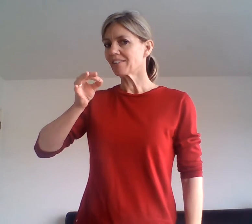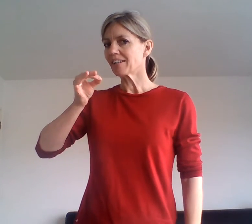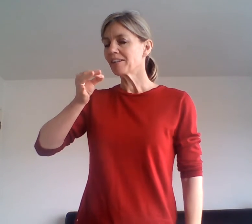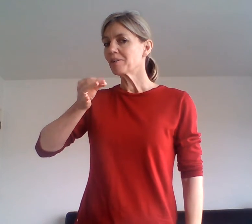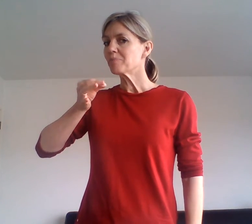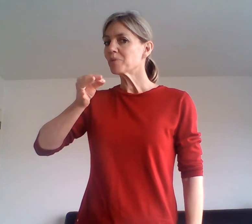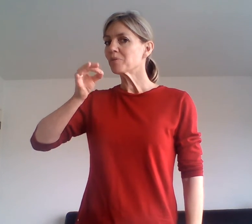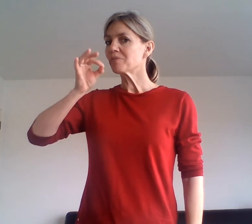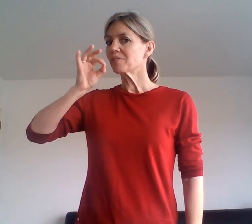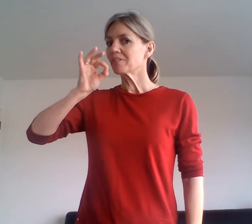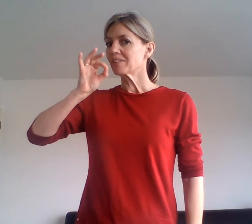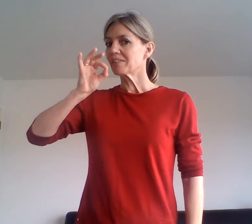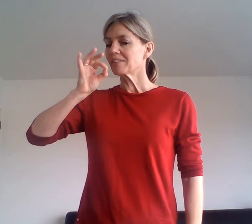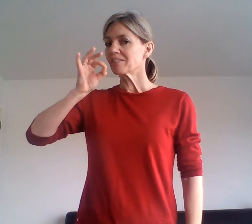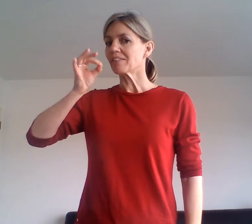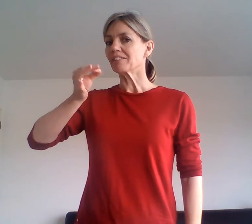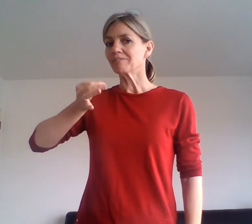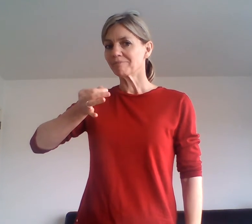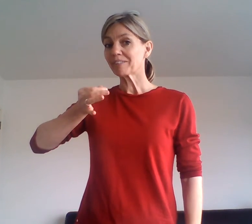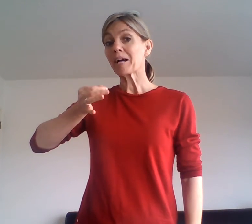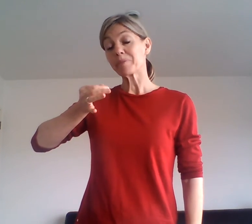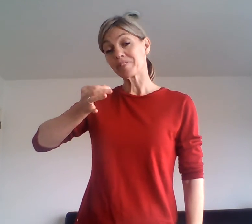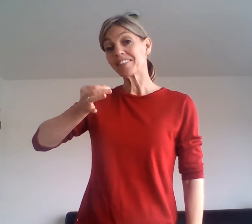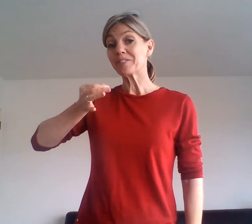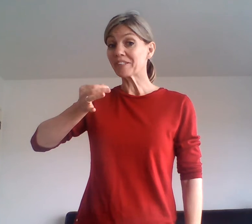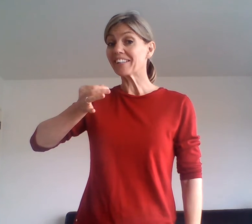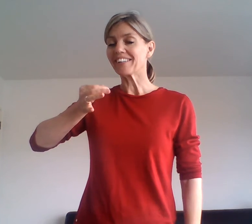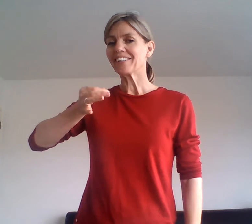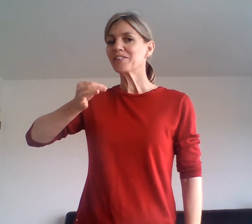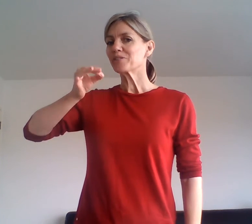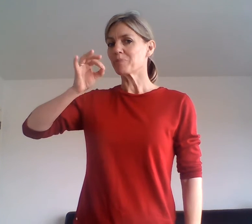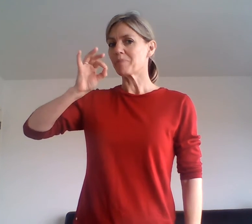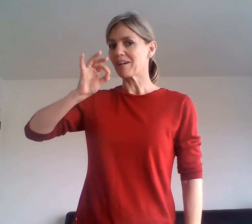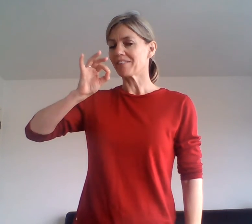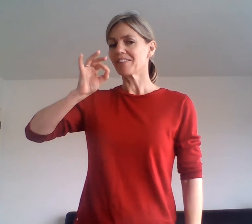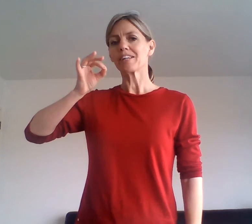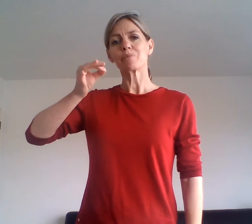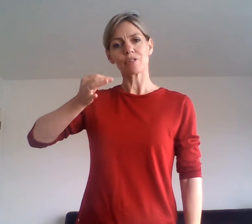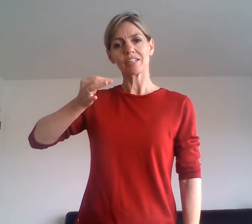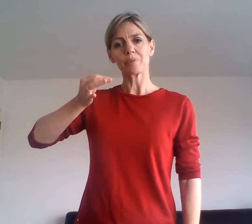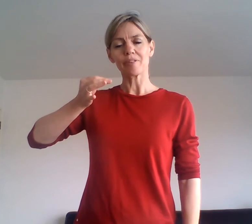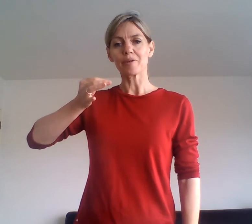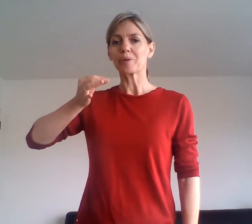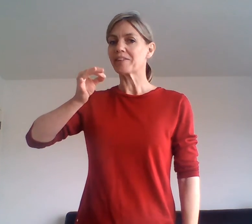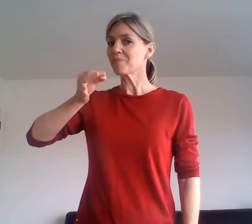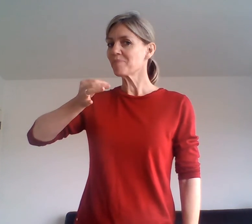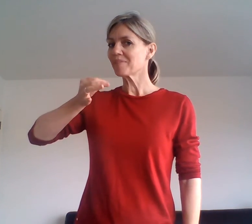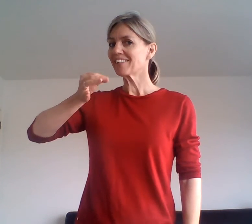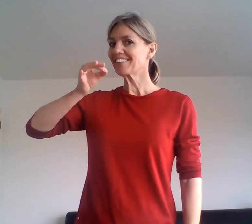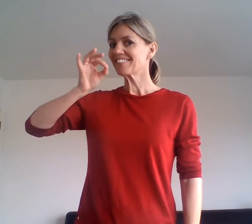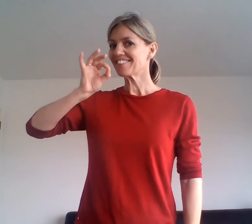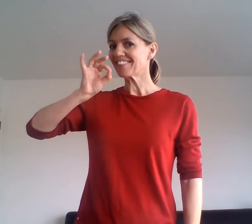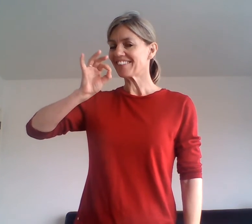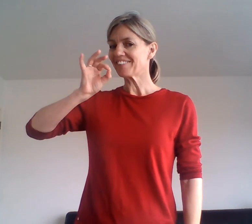then I move the cup of tea really to my mouth. Like I'm drinking with the queen. Tea.